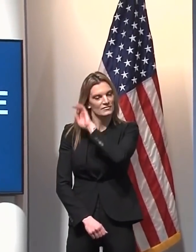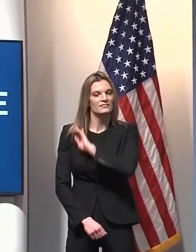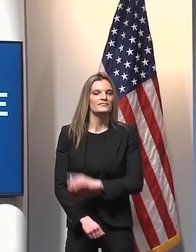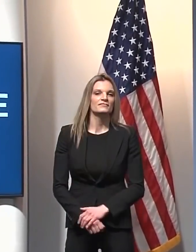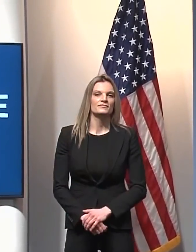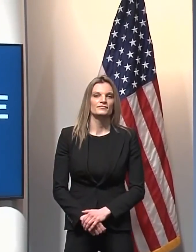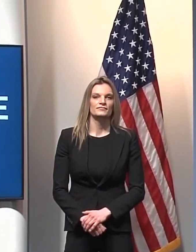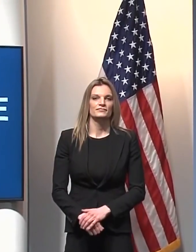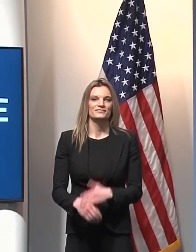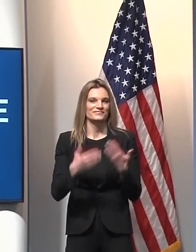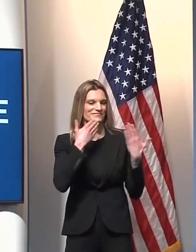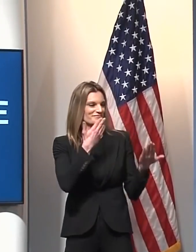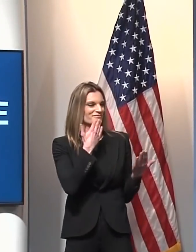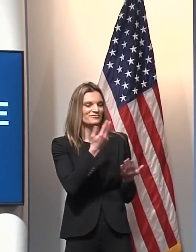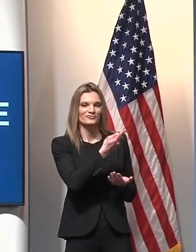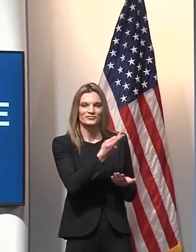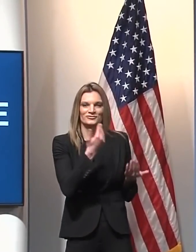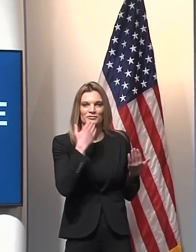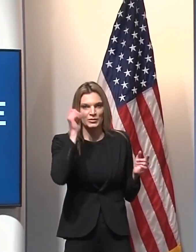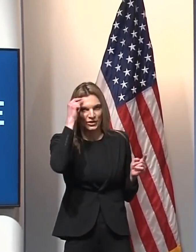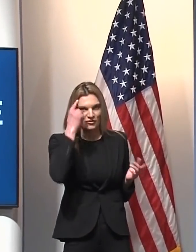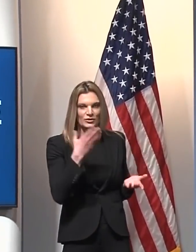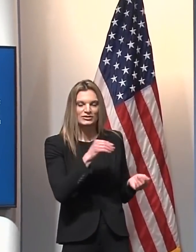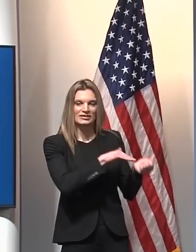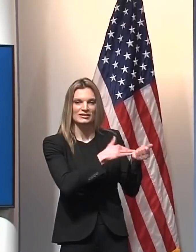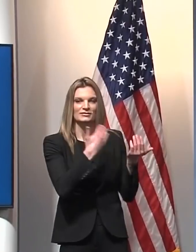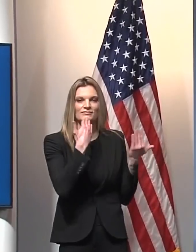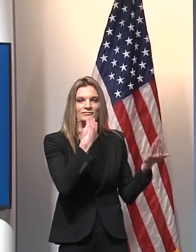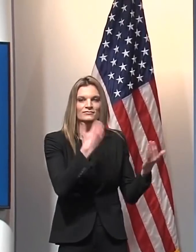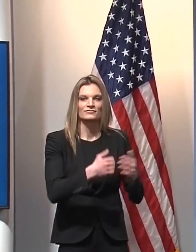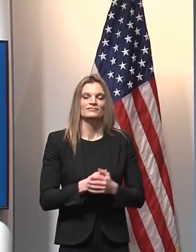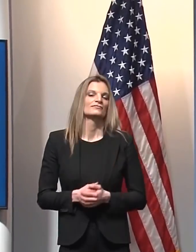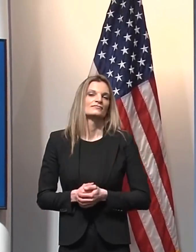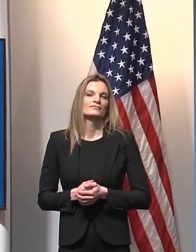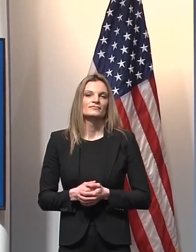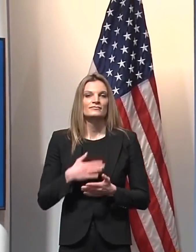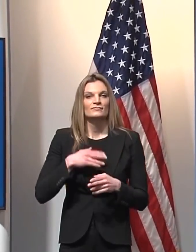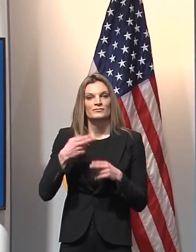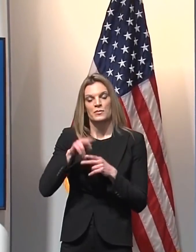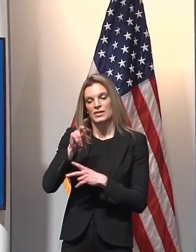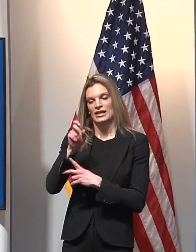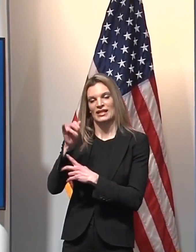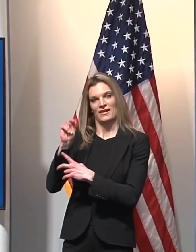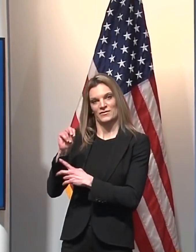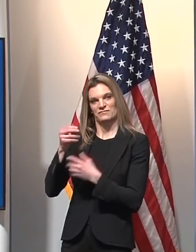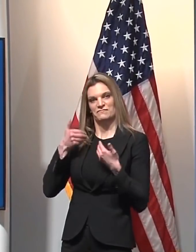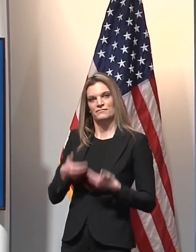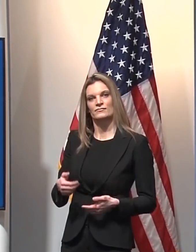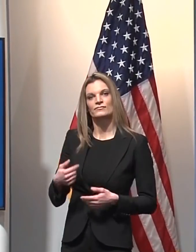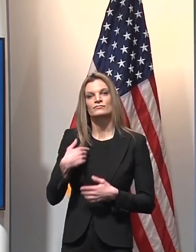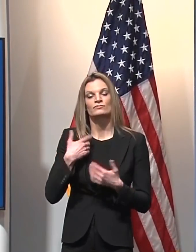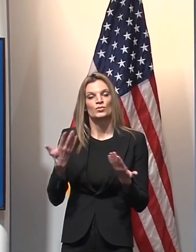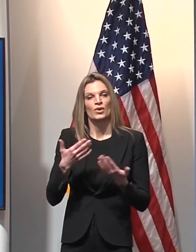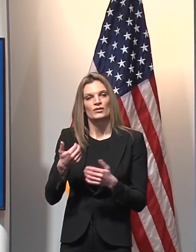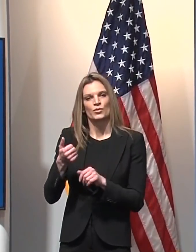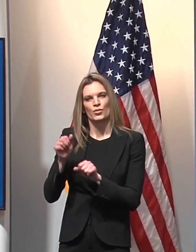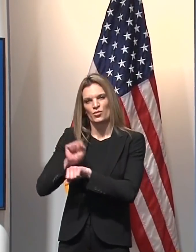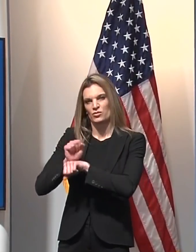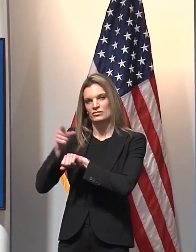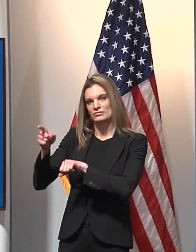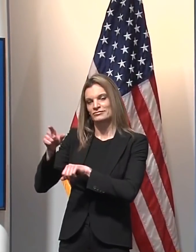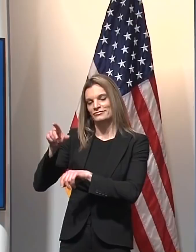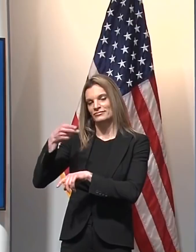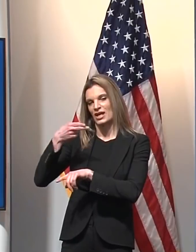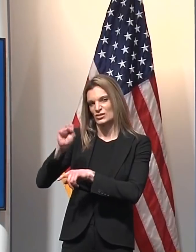Thank you, Dr. Khaldun and thank you to Governor Whitmer. My name is Kevin Polston and I'm proud to serve as the superintendent of Godfrey Public